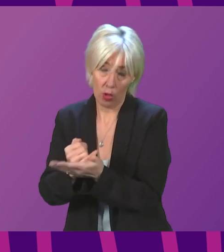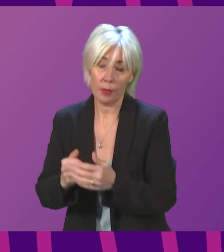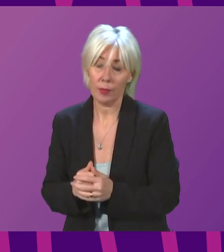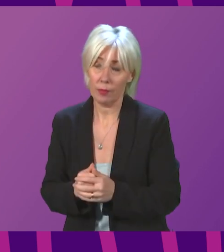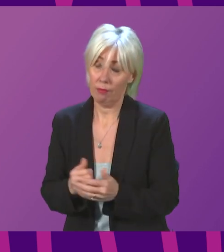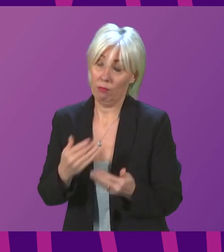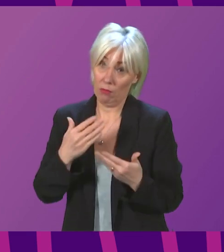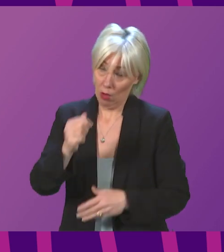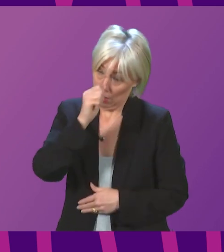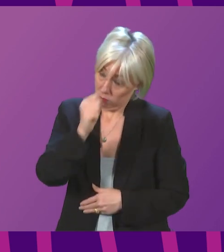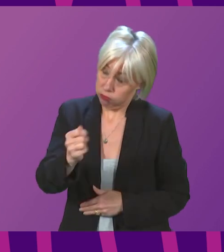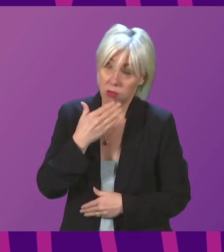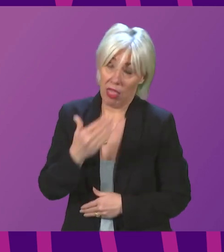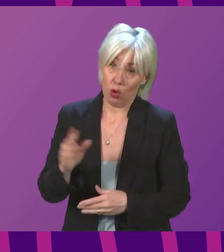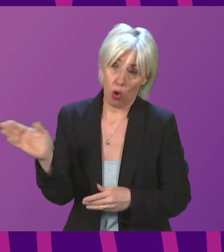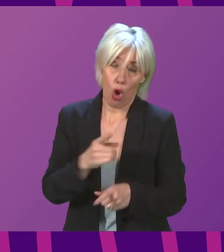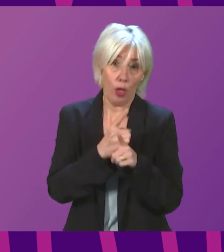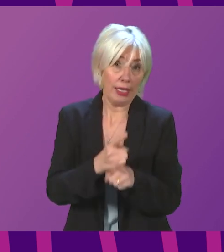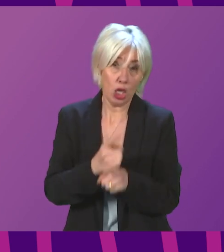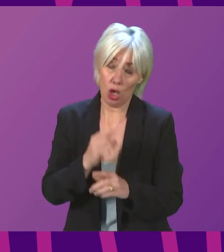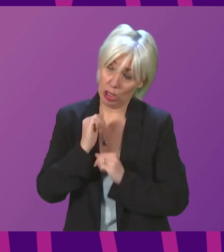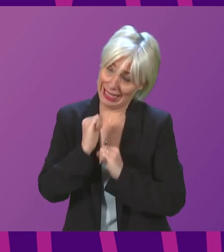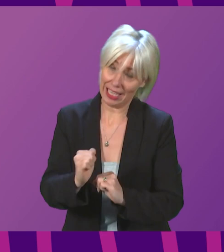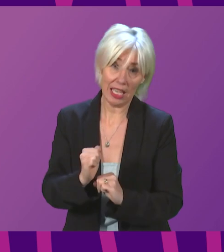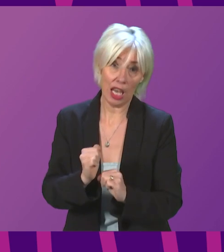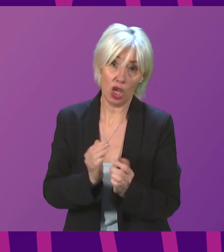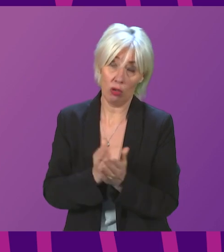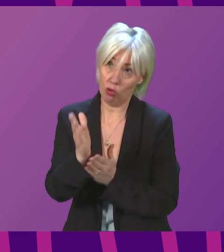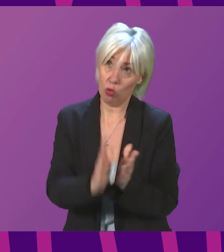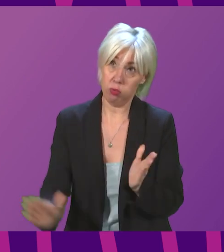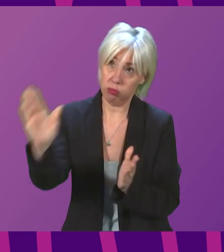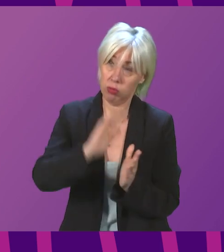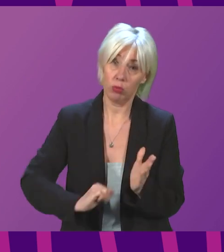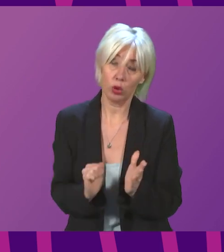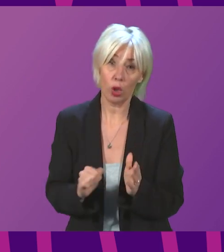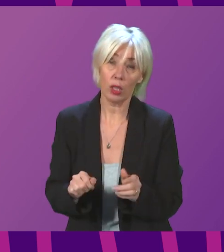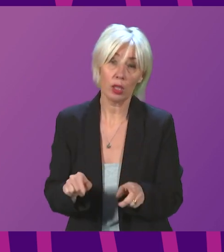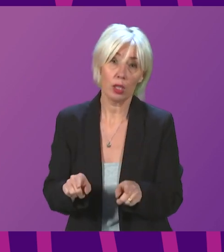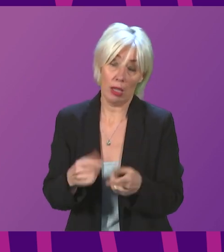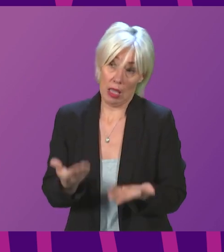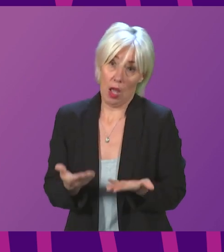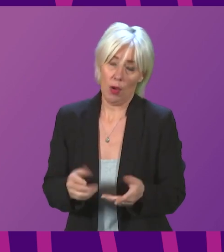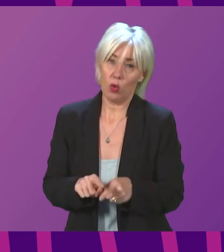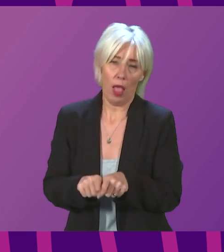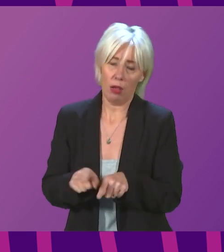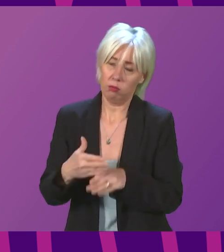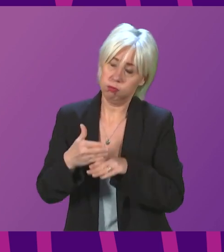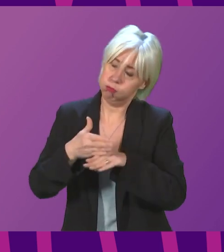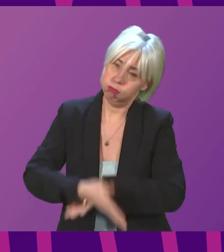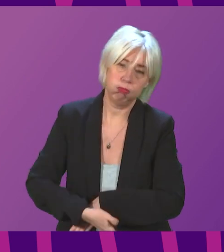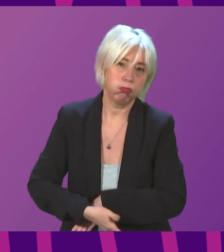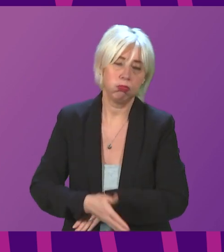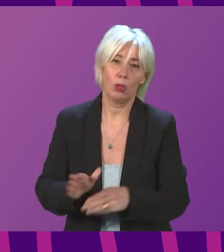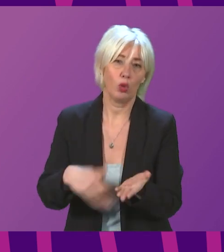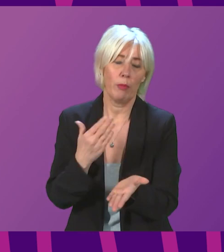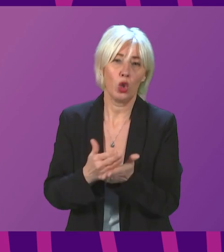of teachers across the country and in particular at this time acknowledge their exceptional efforts in helping make